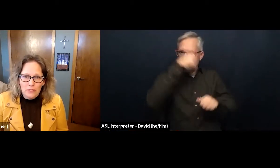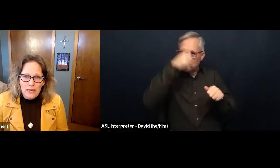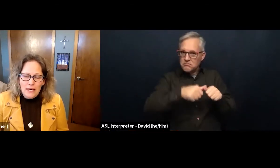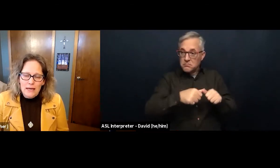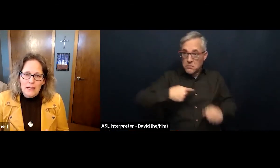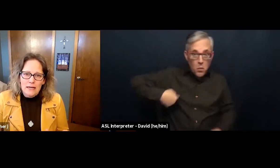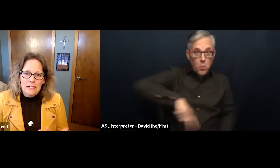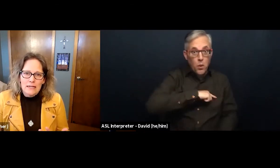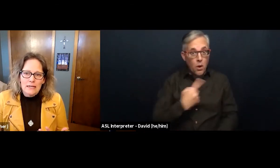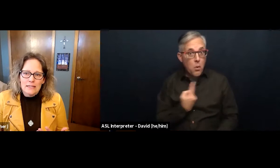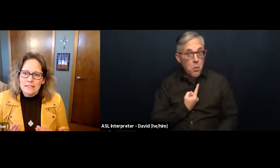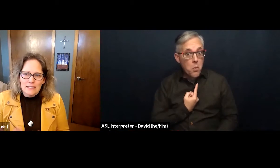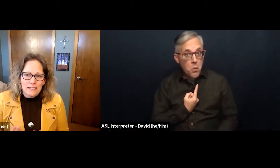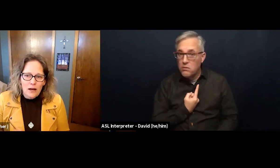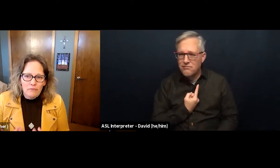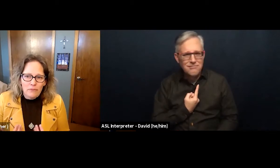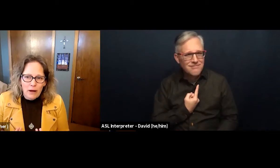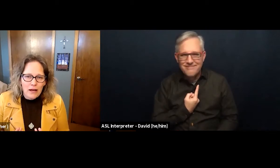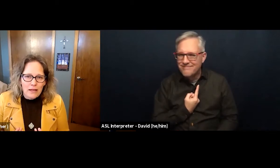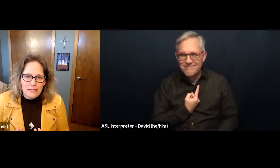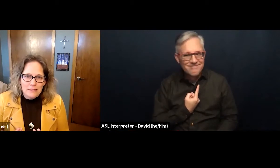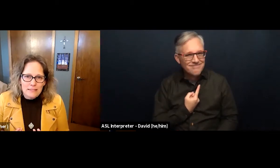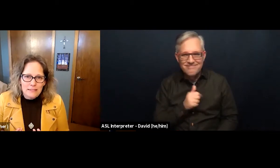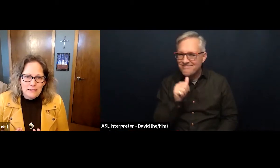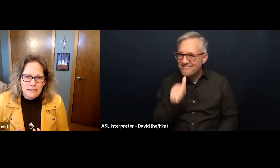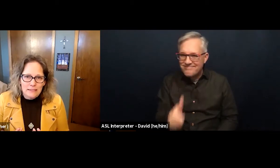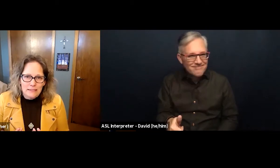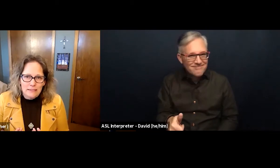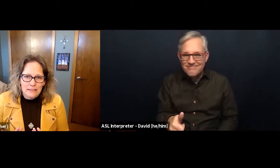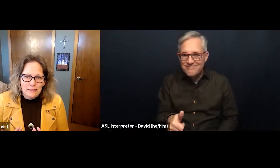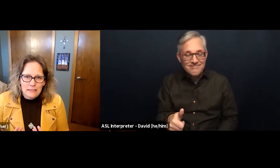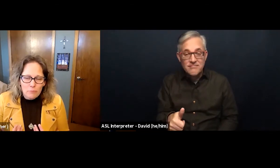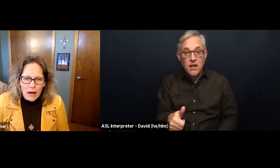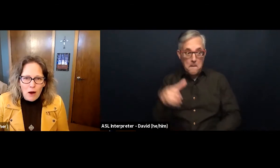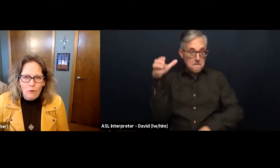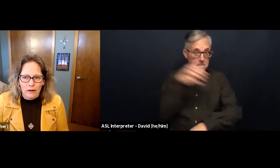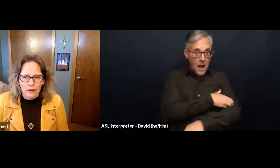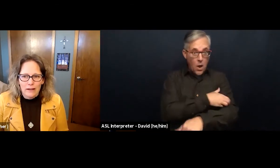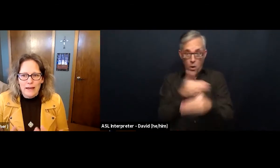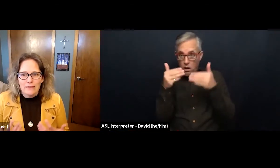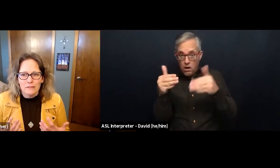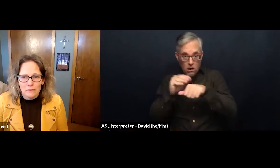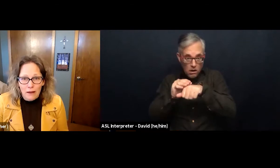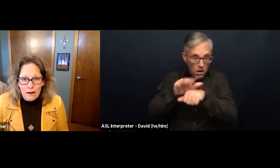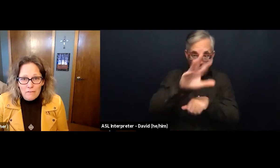it doesn't come from us. The power and the love